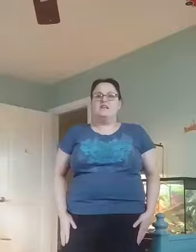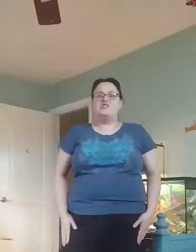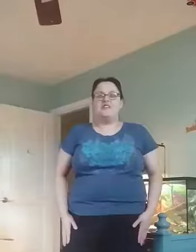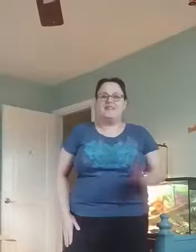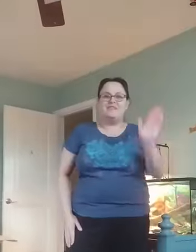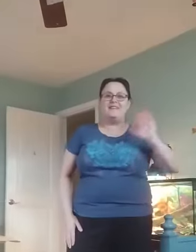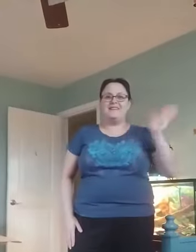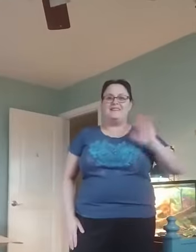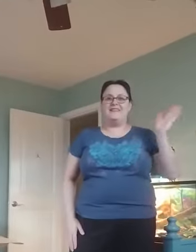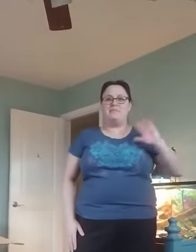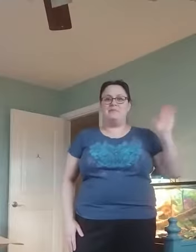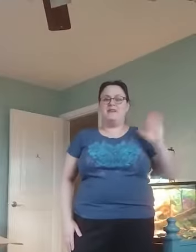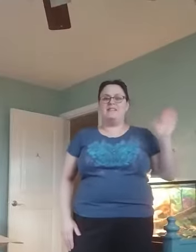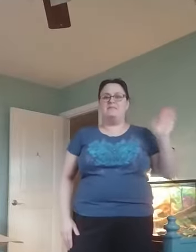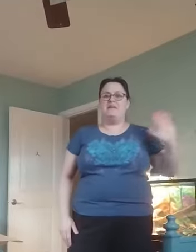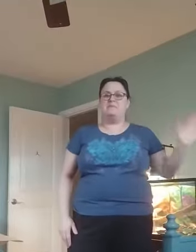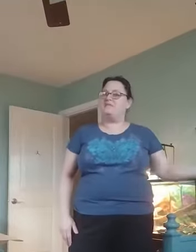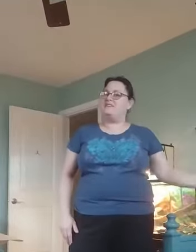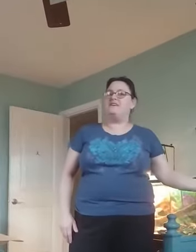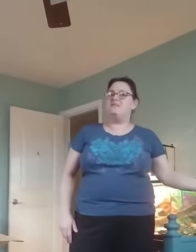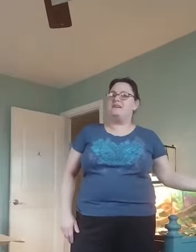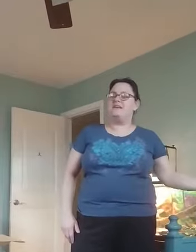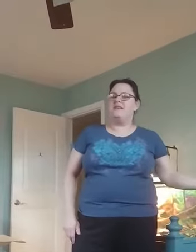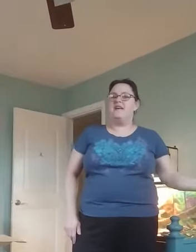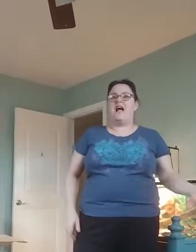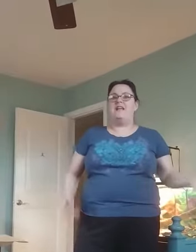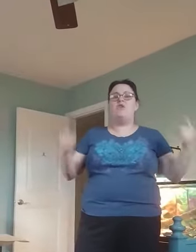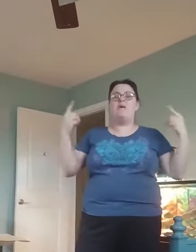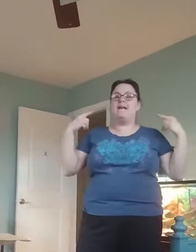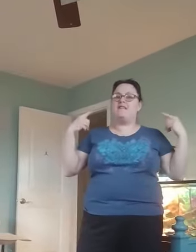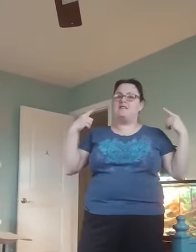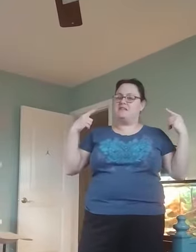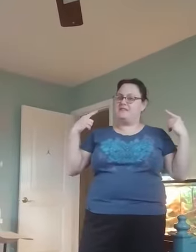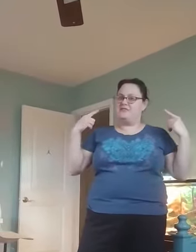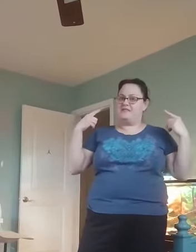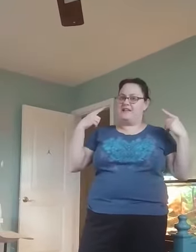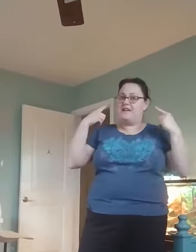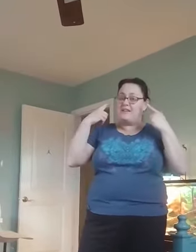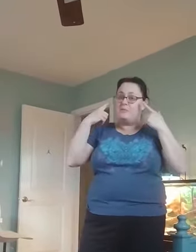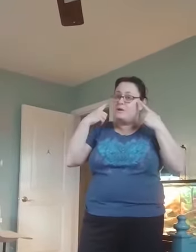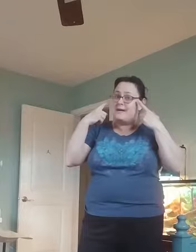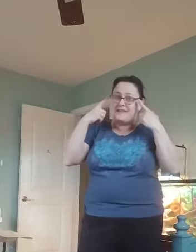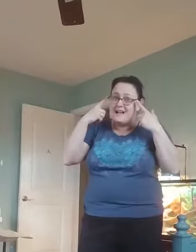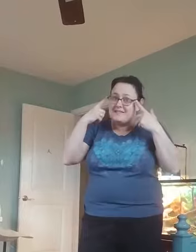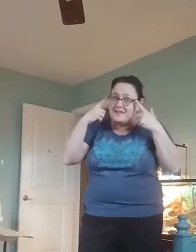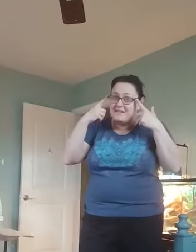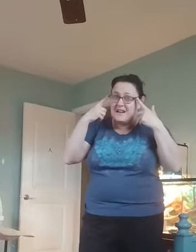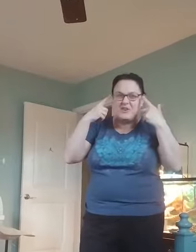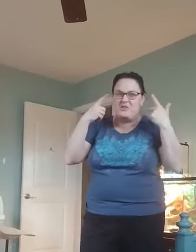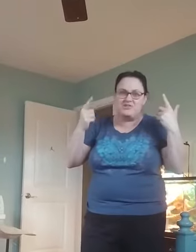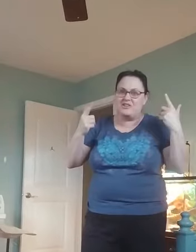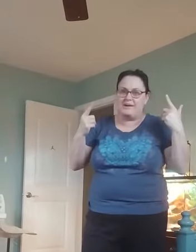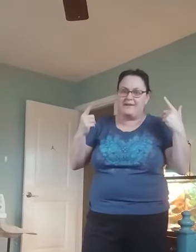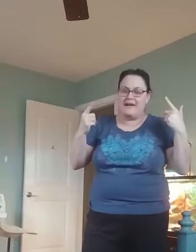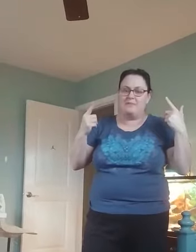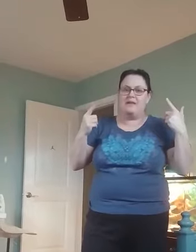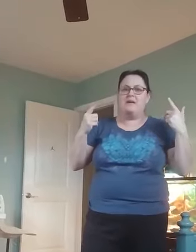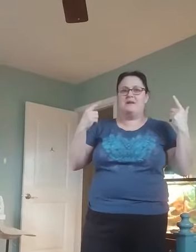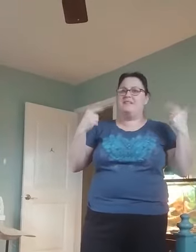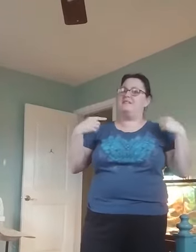Shalom, Yaladeem. It's me, Ms. Flegelman. I know I might look a little different today because I'm wearing my glasses and I don't usually wear them, but it's still